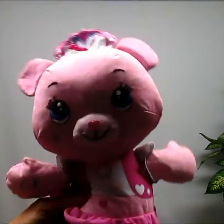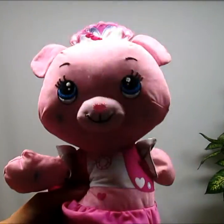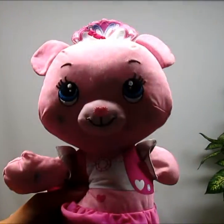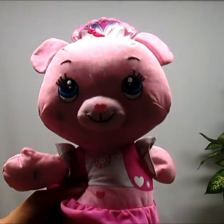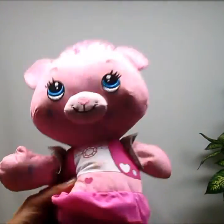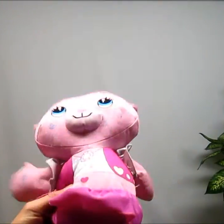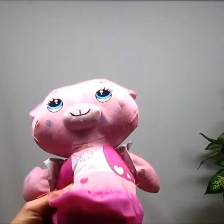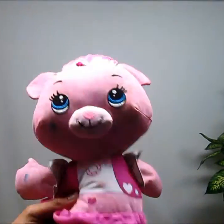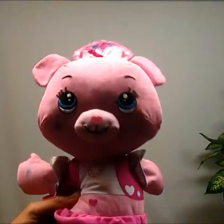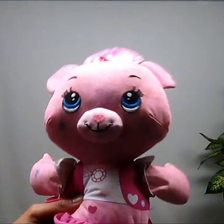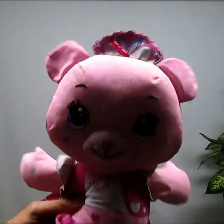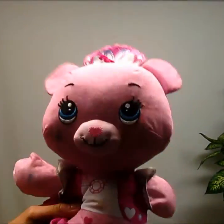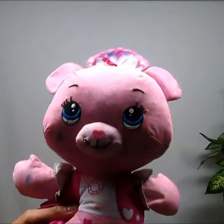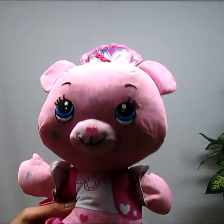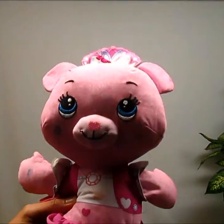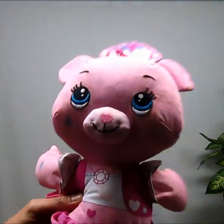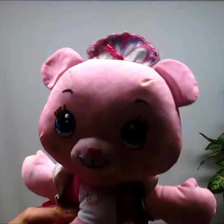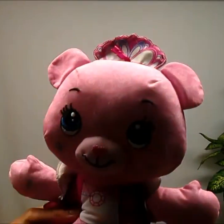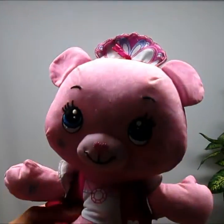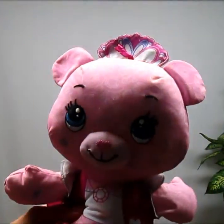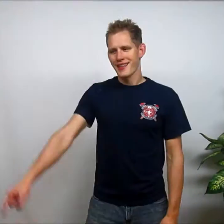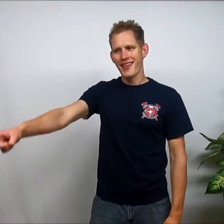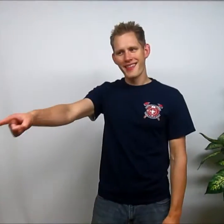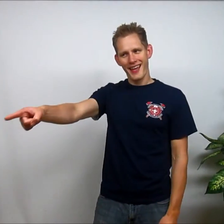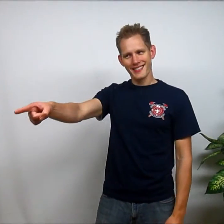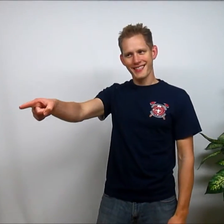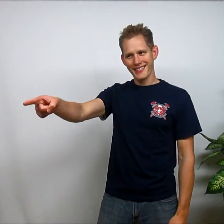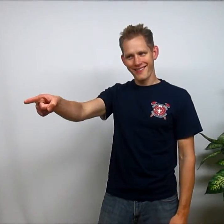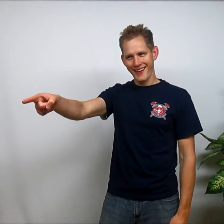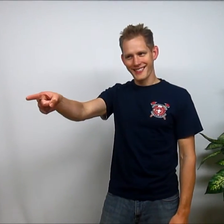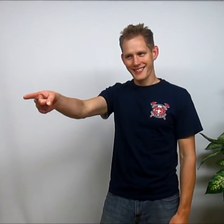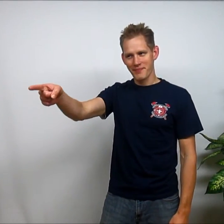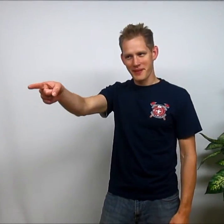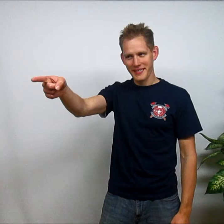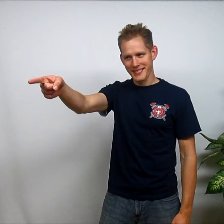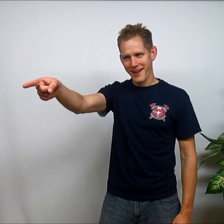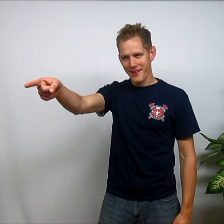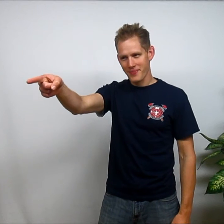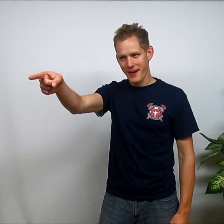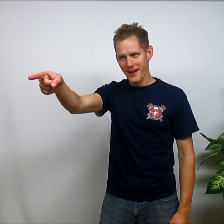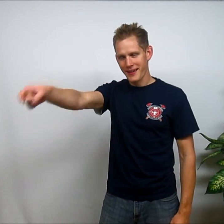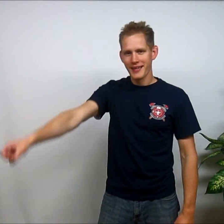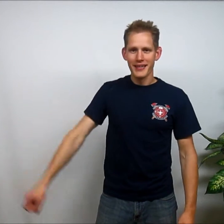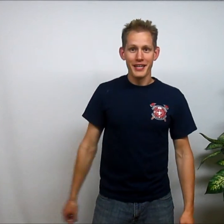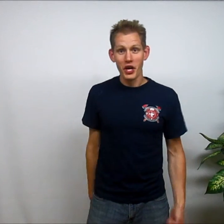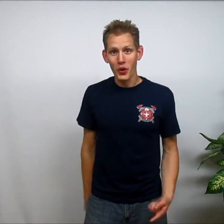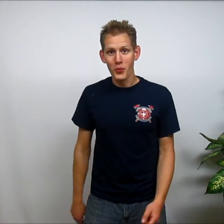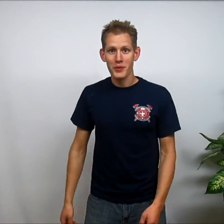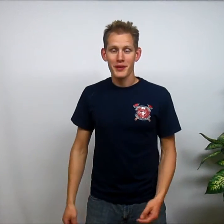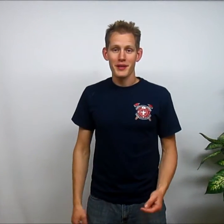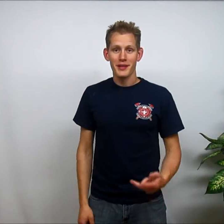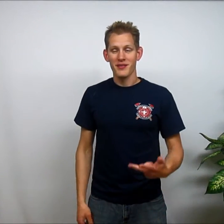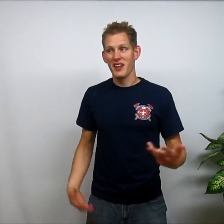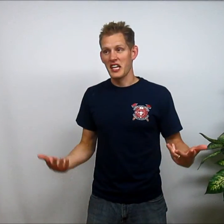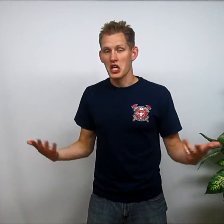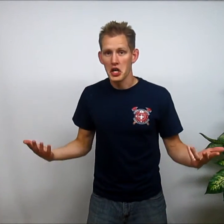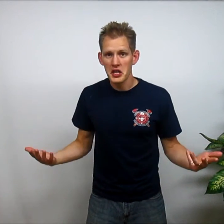videos, and then just save it for later? That's a good question, Pink Scary Bear. No. Well, I could,